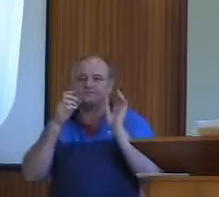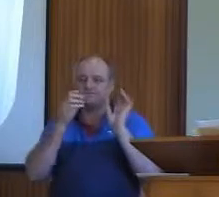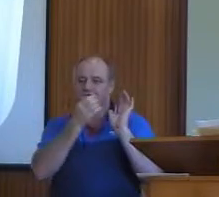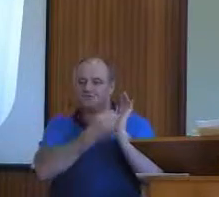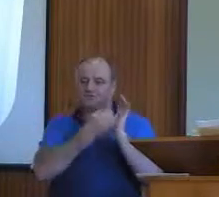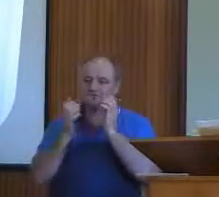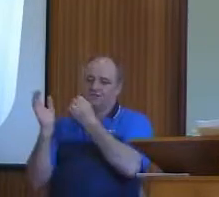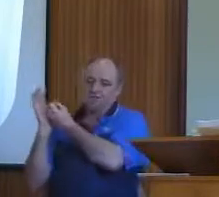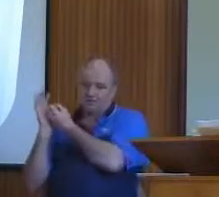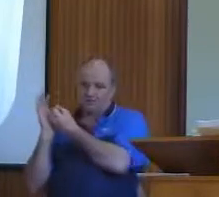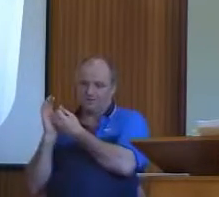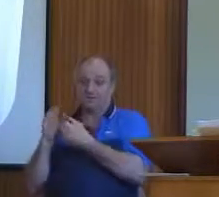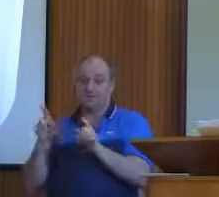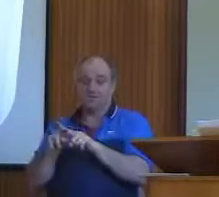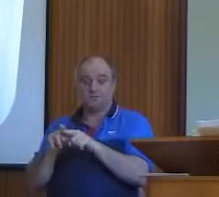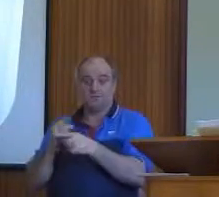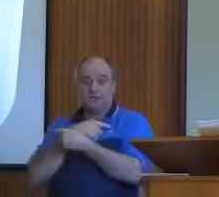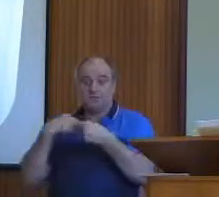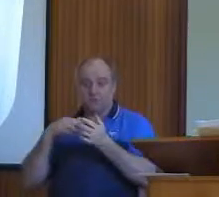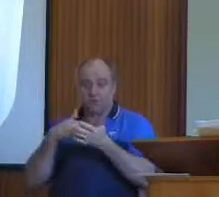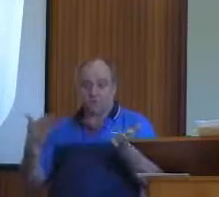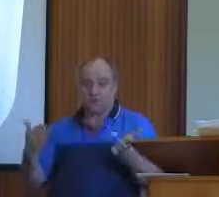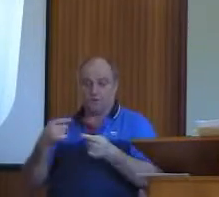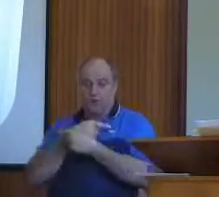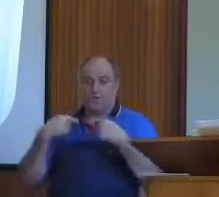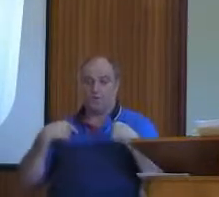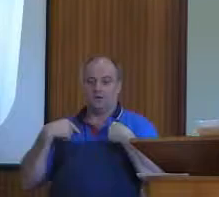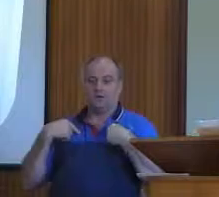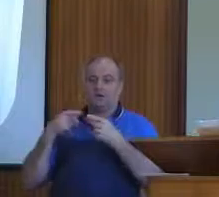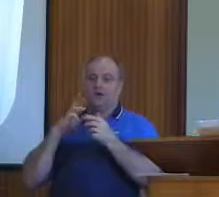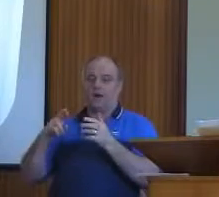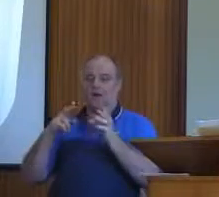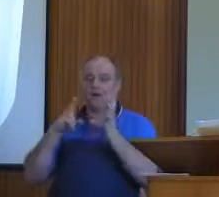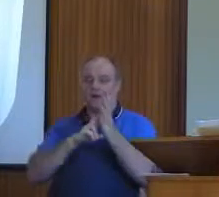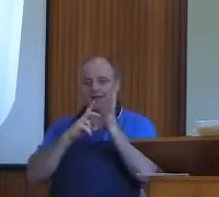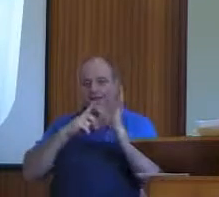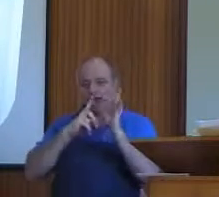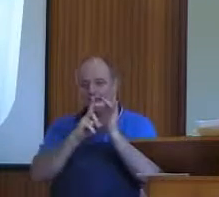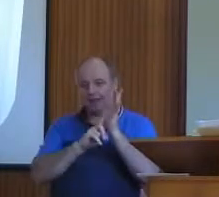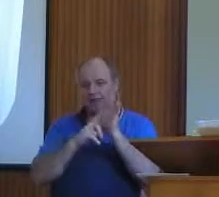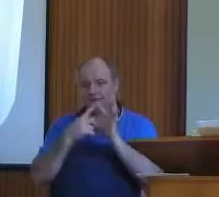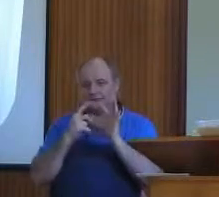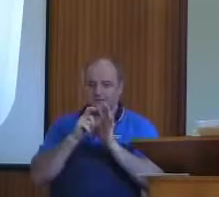And that being so we also live with Him. We have a new quality of life all together.